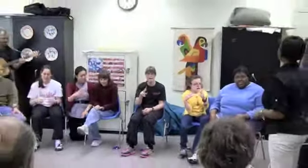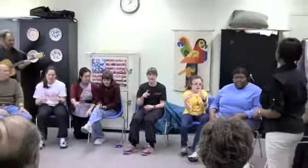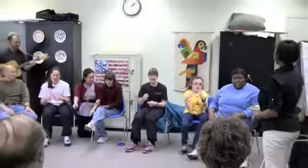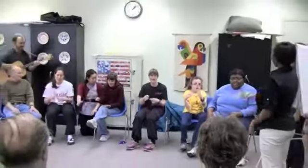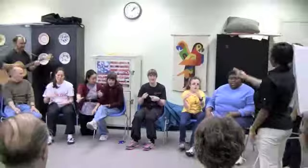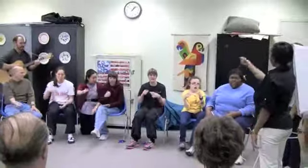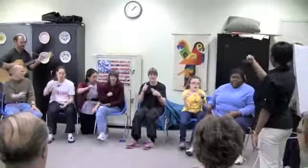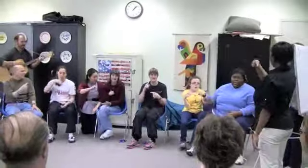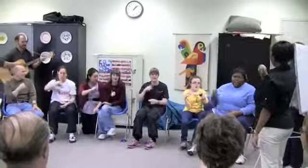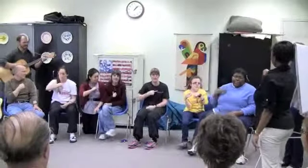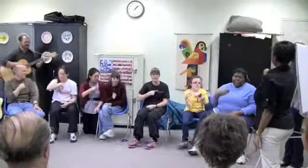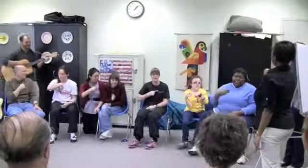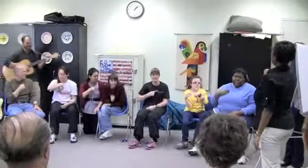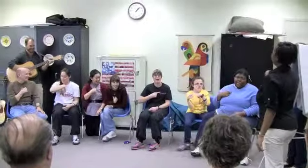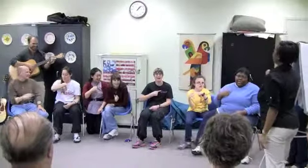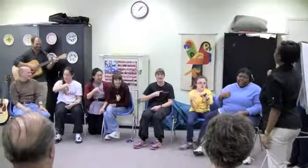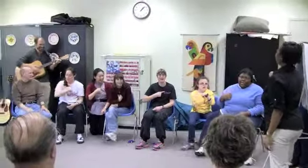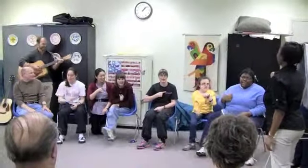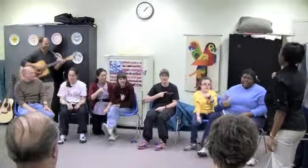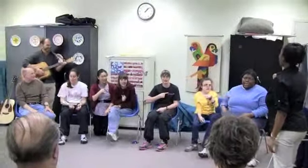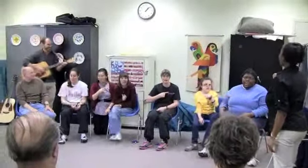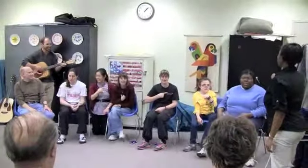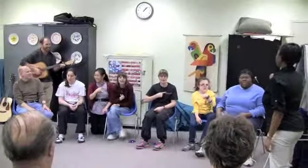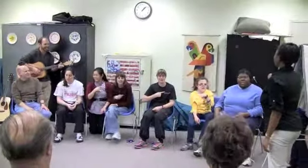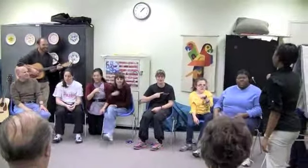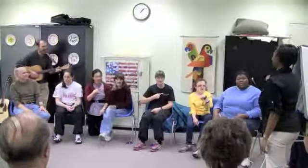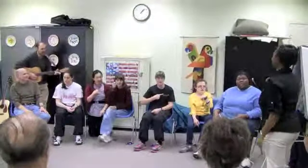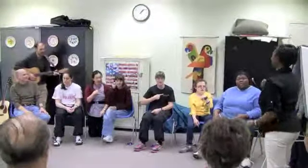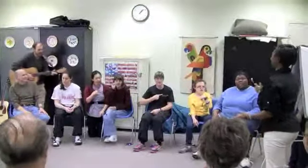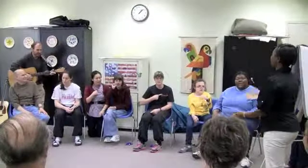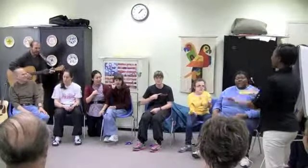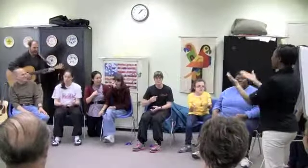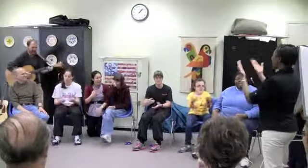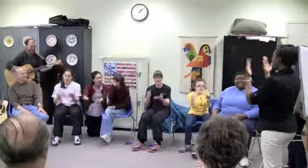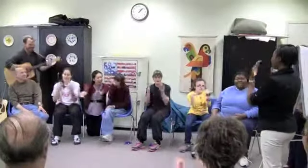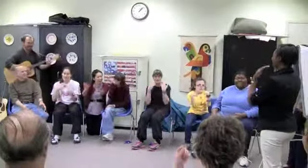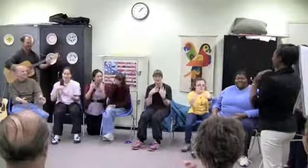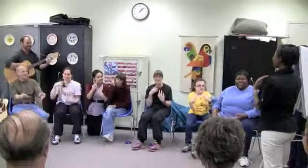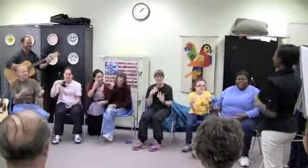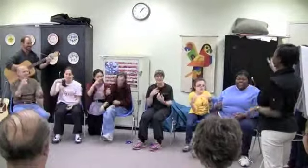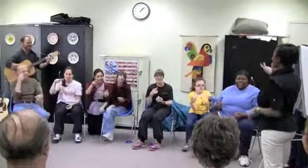it's all about me. Come and see,